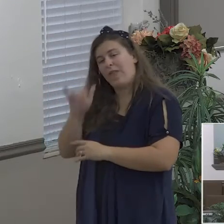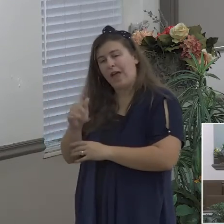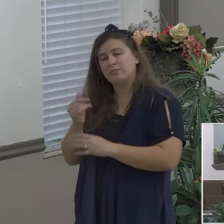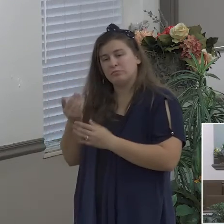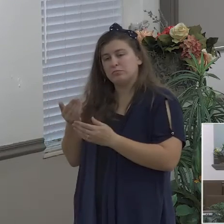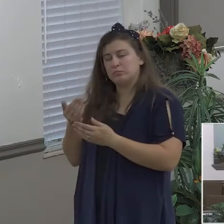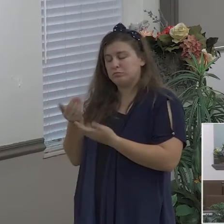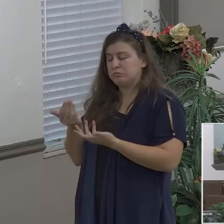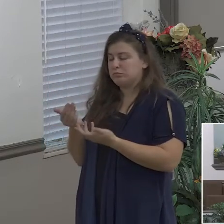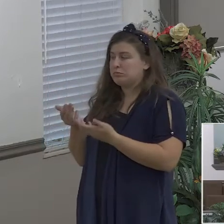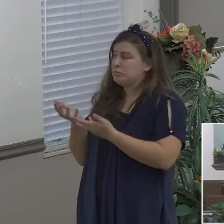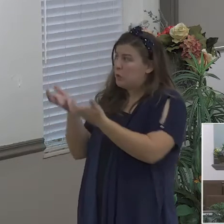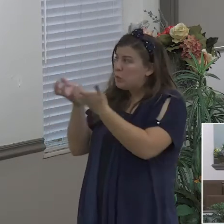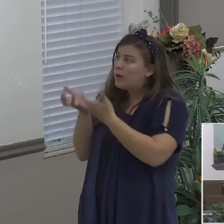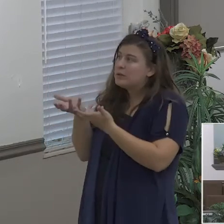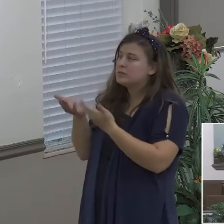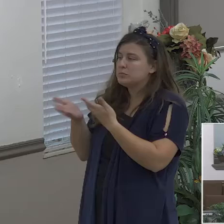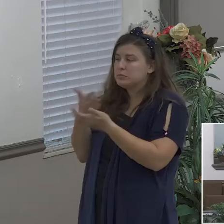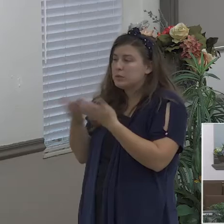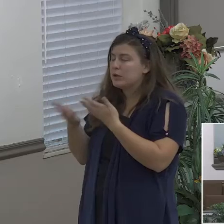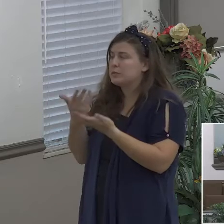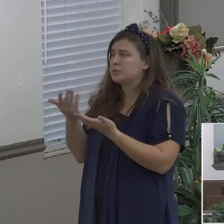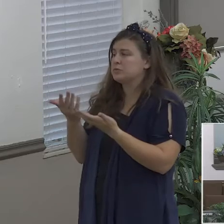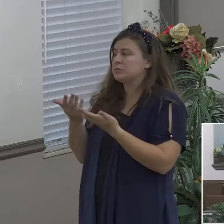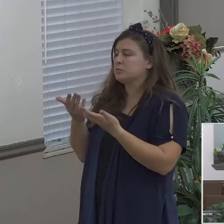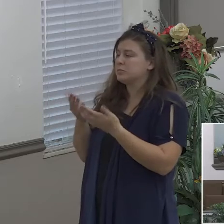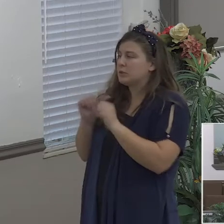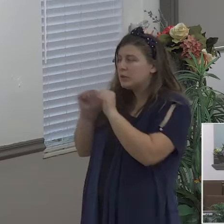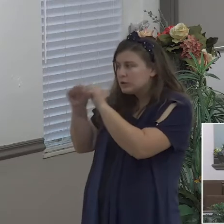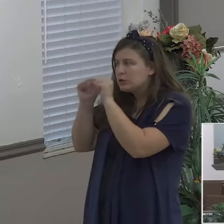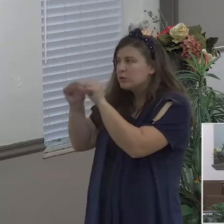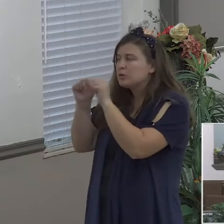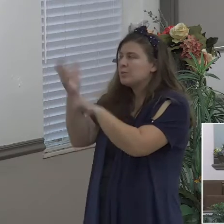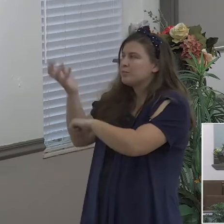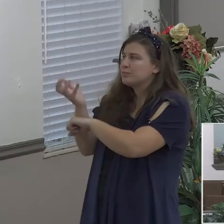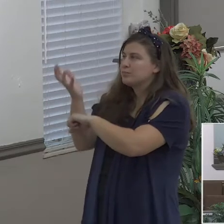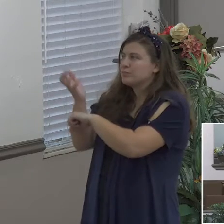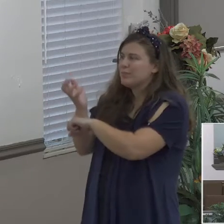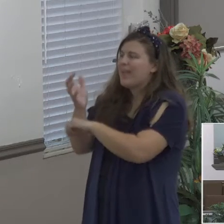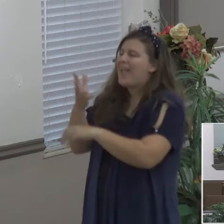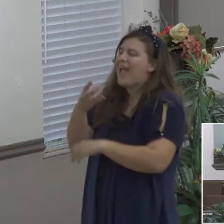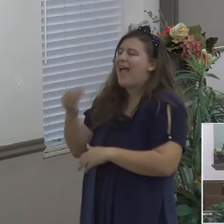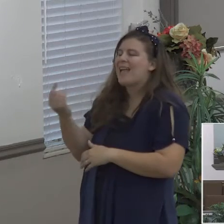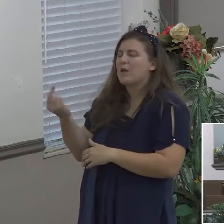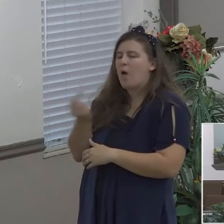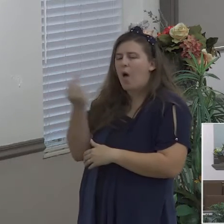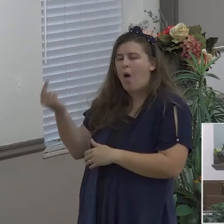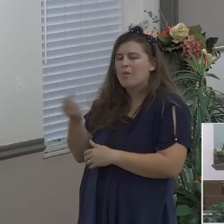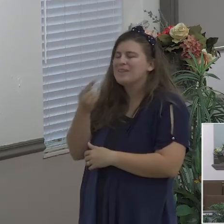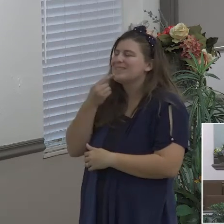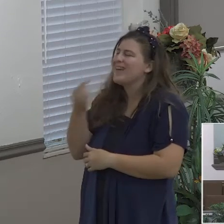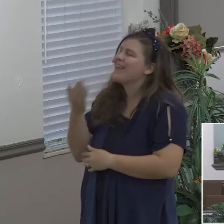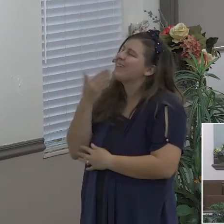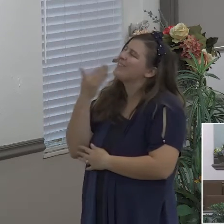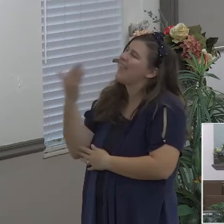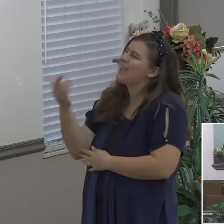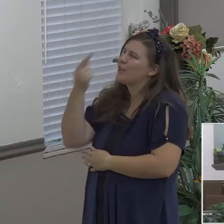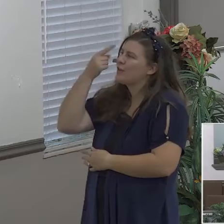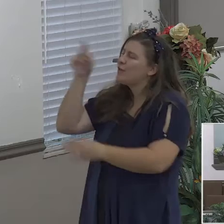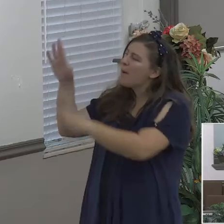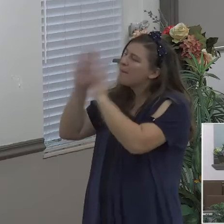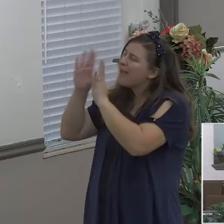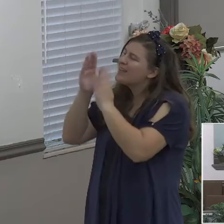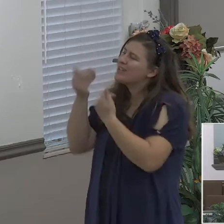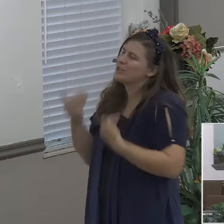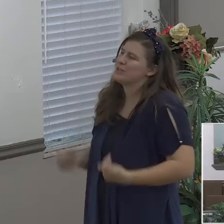and you're thanking God thank you God for hearing me and thank you God because I'm going to trust you that all things work together for good